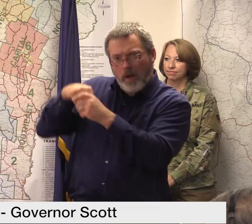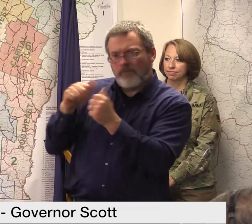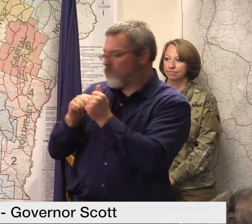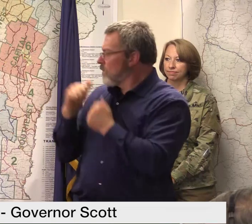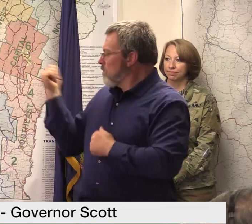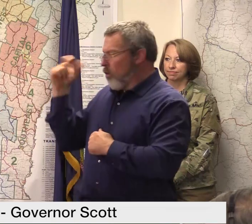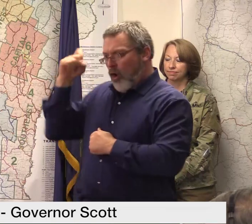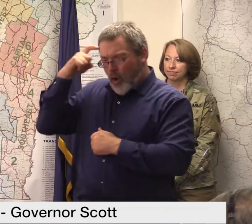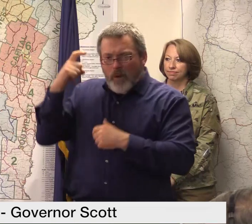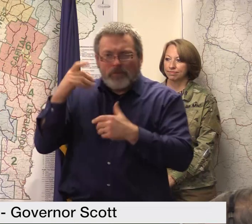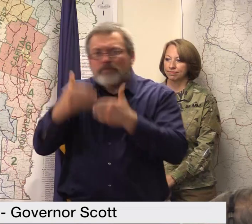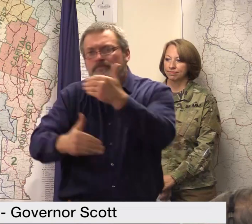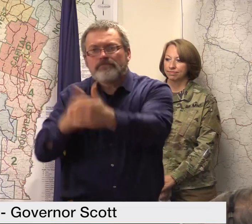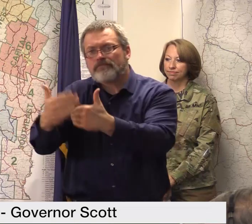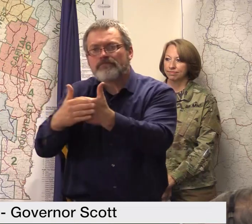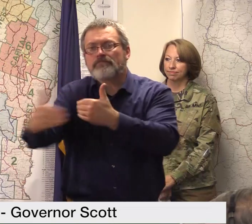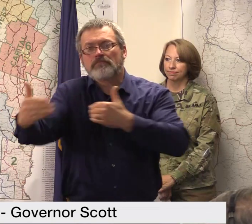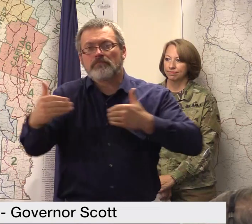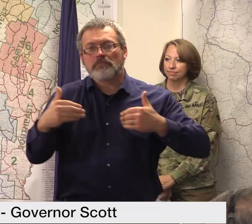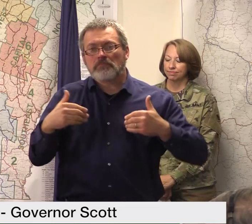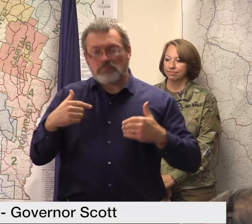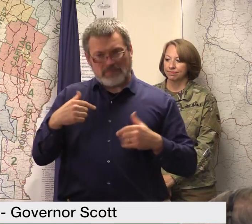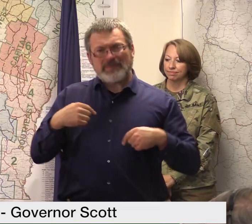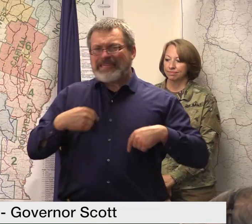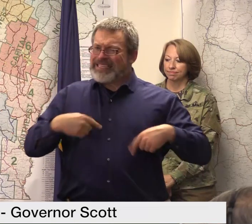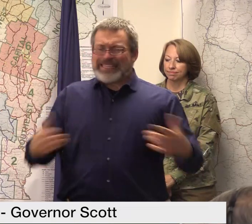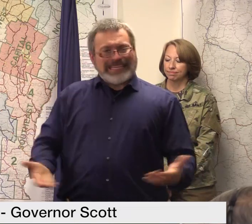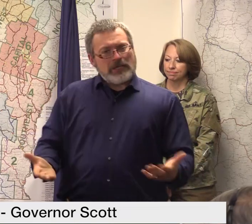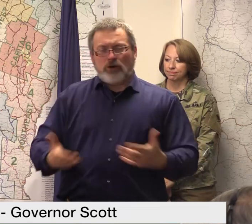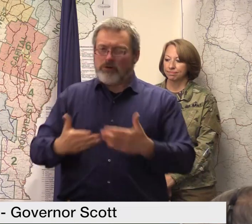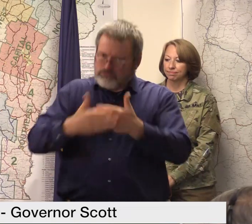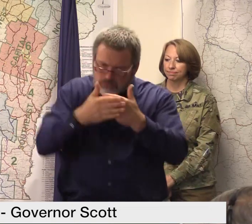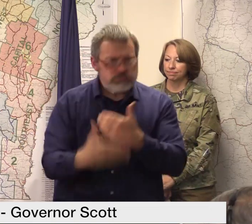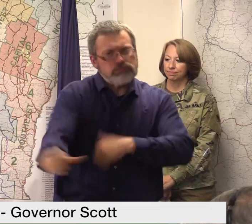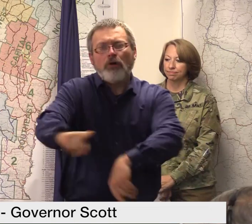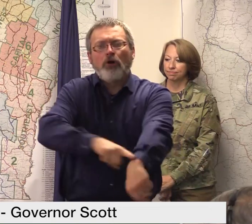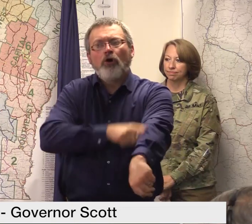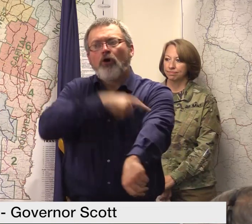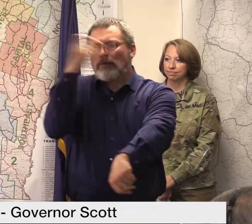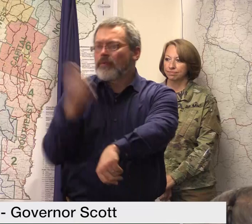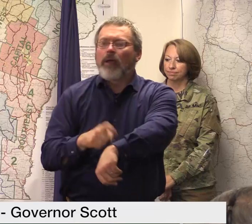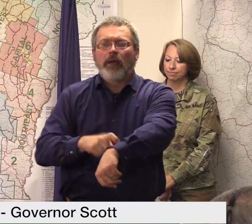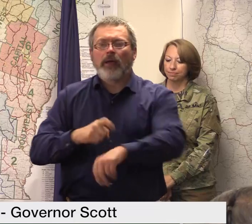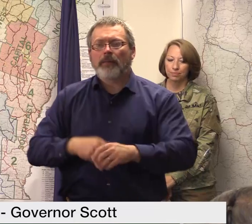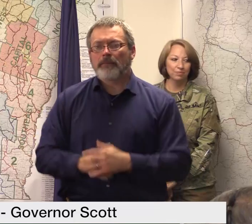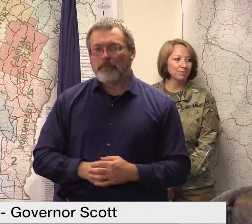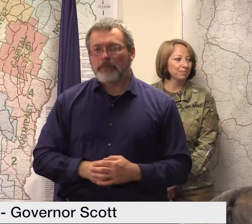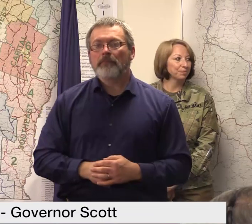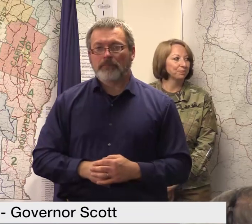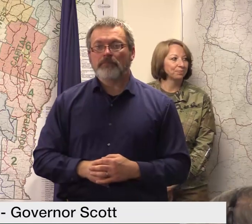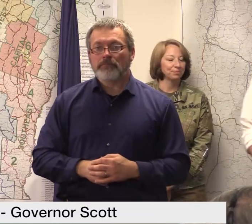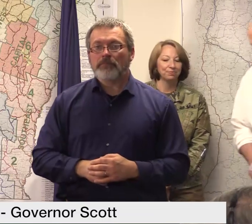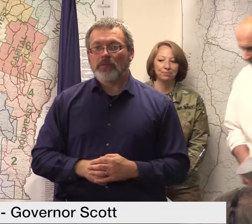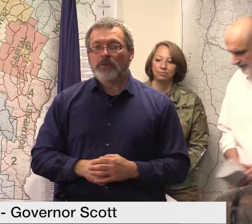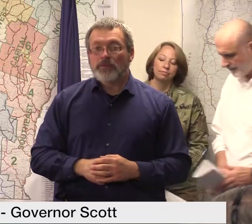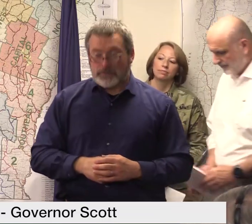a short-term mission for FEMA we're here for the long haul and i'll be followed by the secretary sir